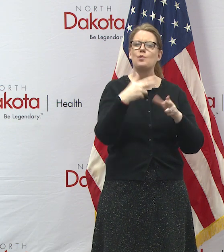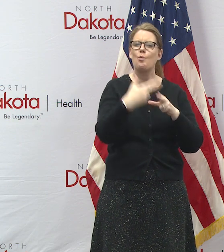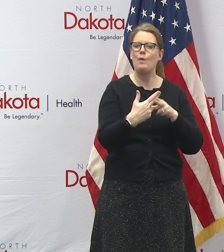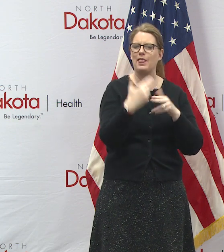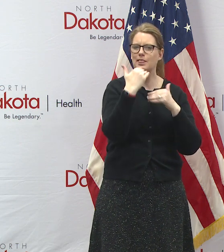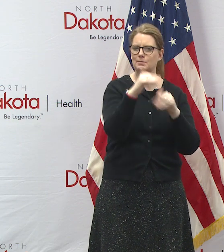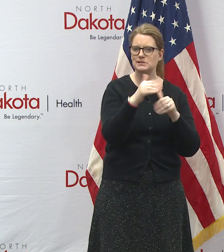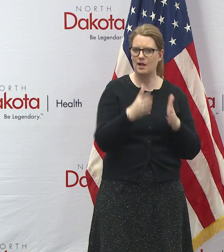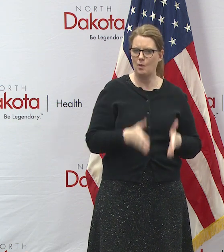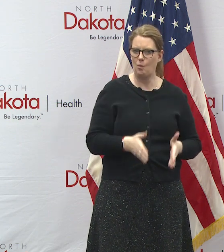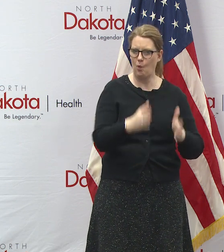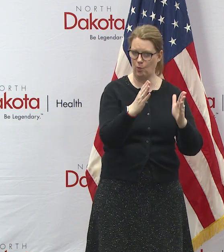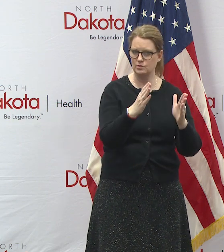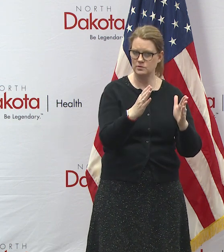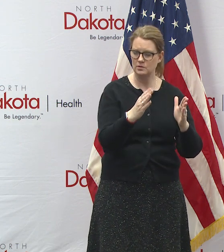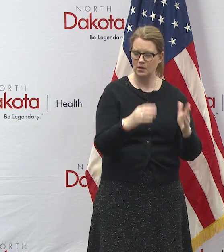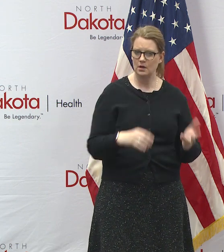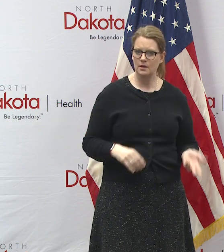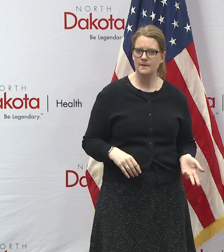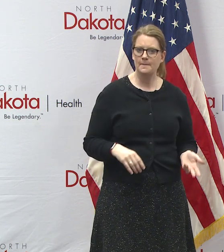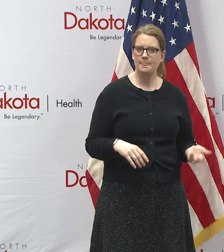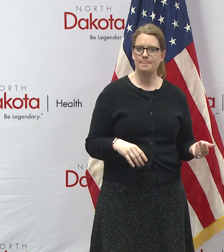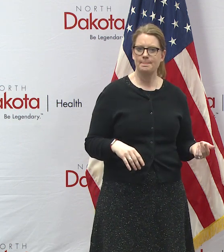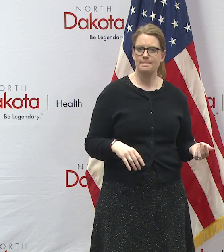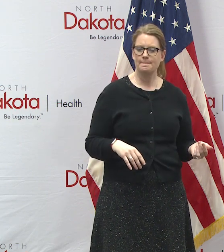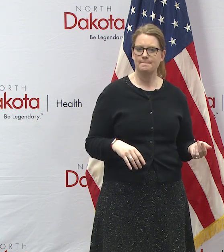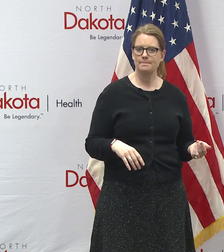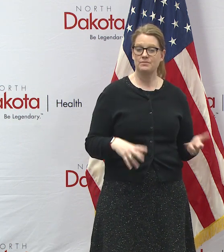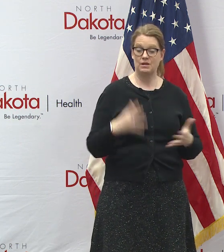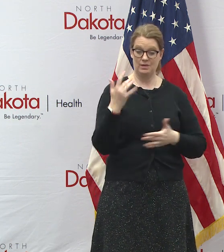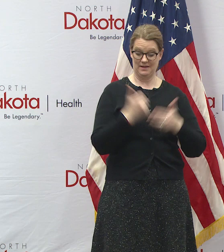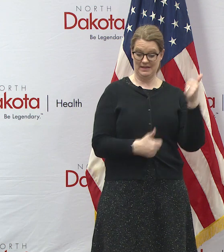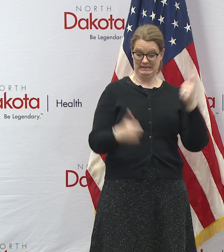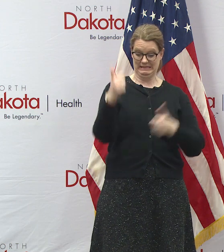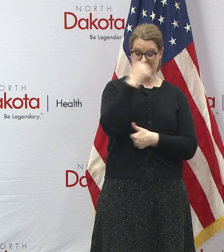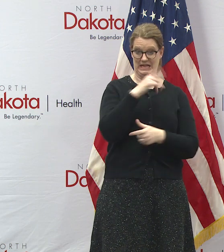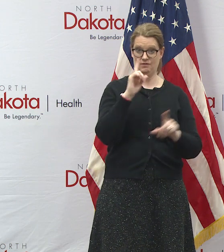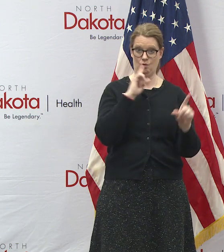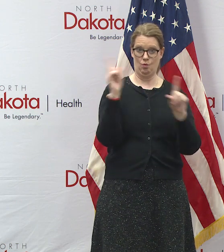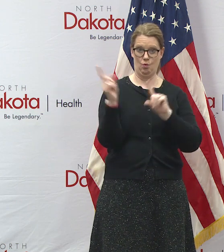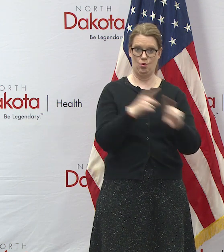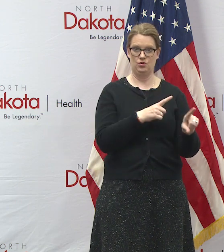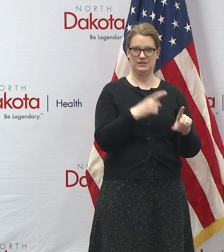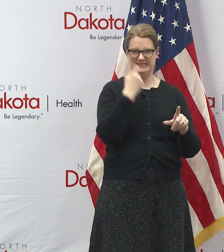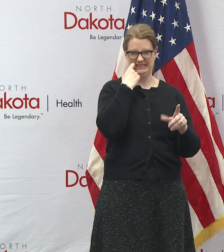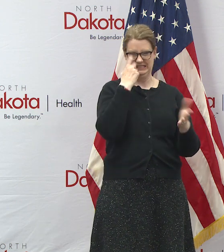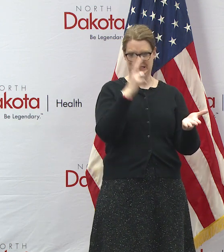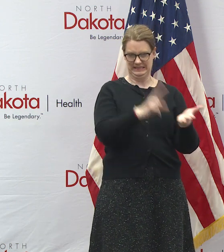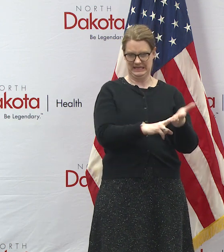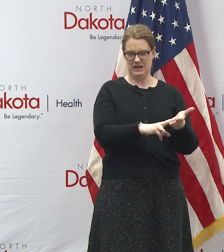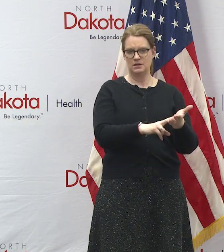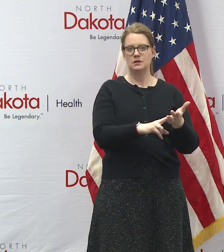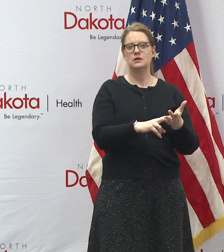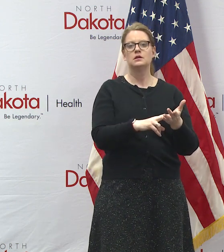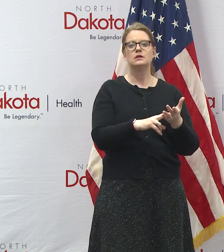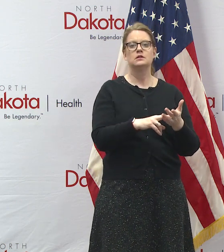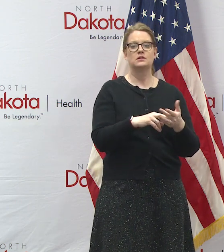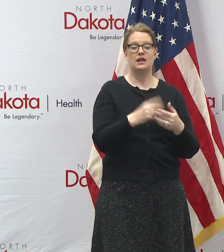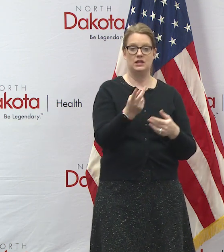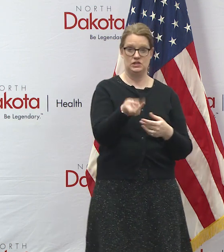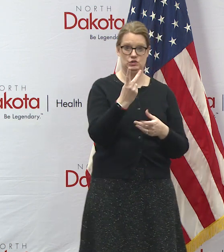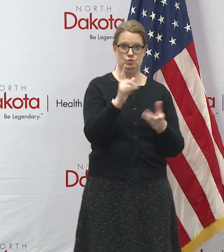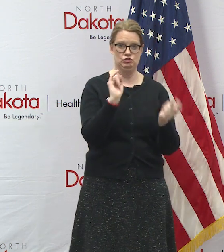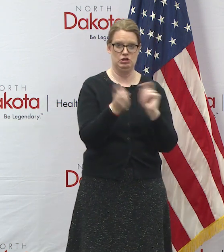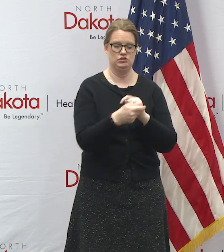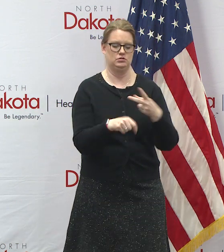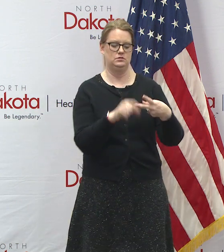and and we have a executive order that we've signed today relating to this two changes within